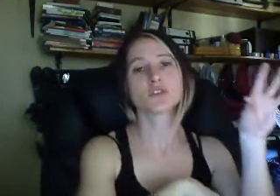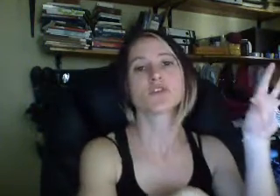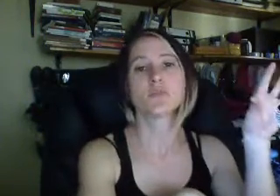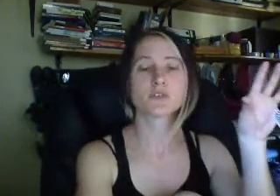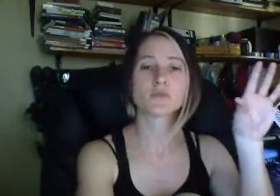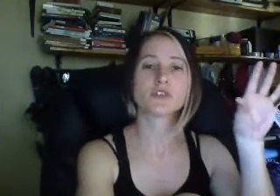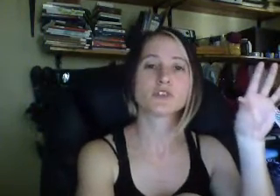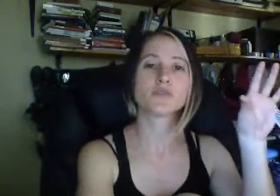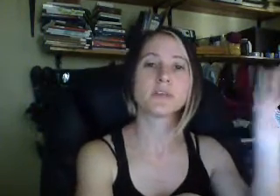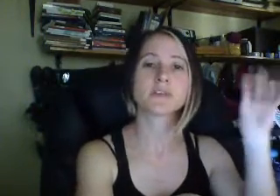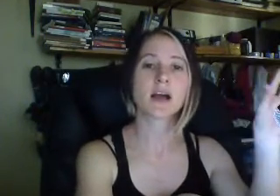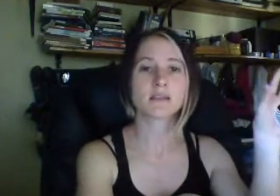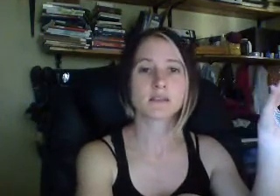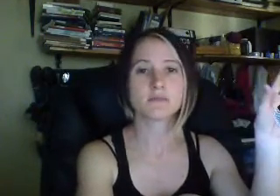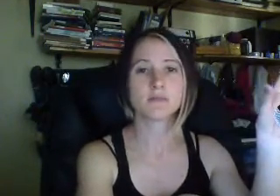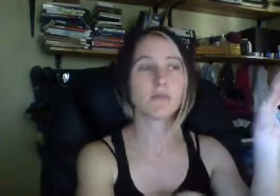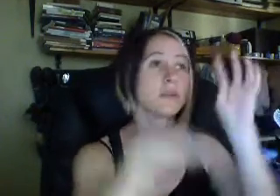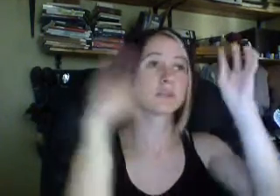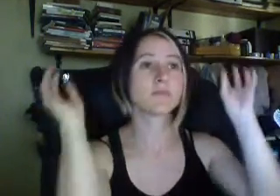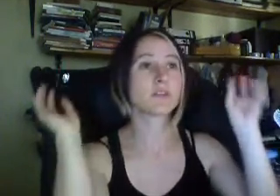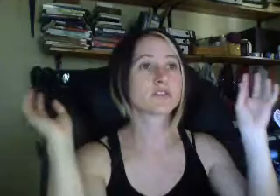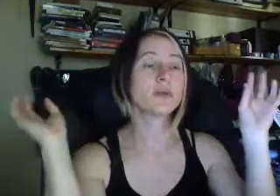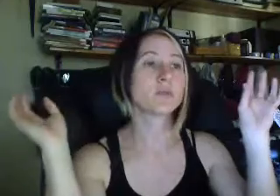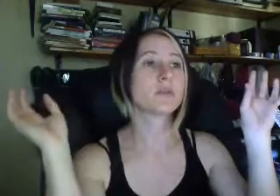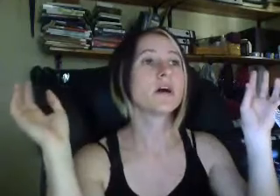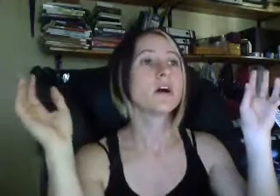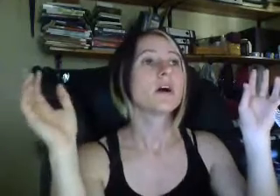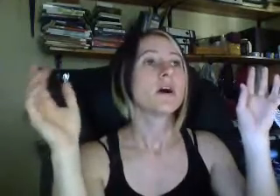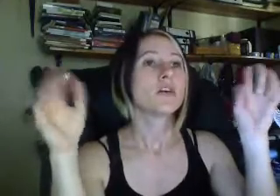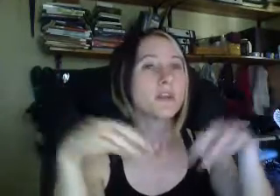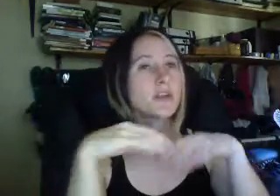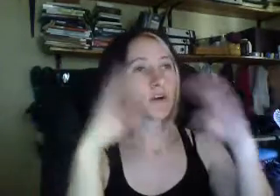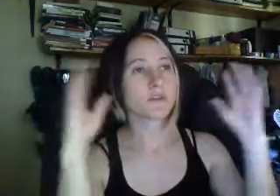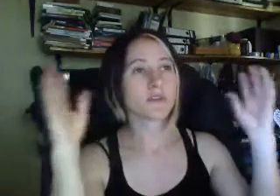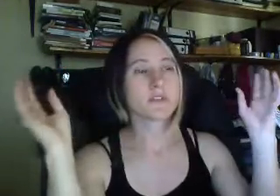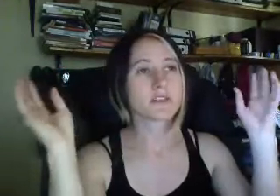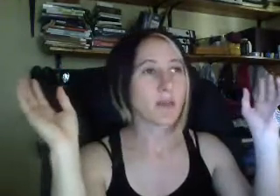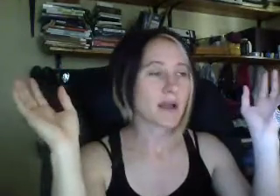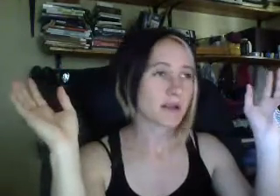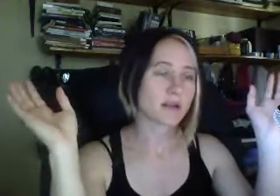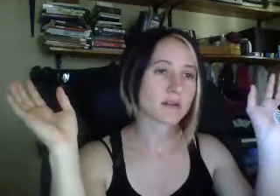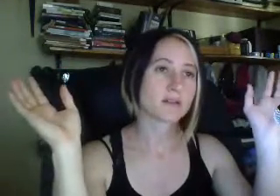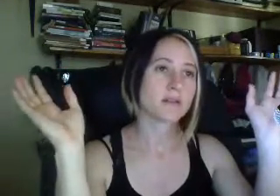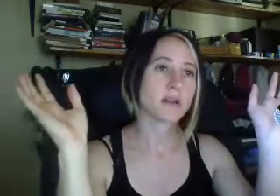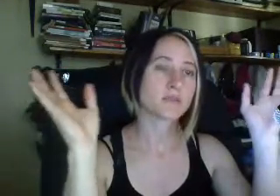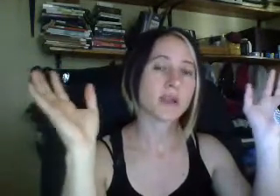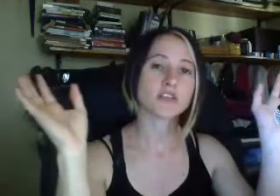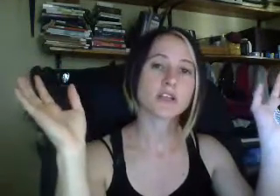wants to experience, which is to be desired by millions and millions of people. Her ego is obviously expanding exponentially,